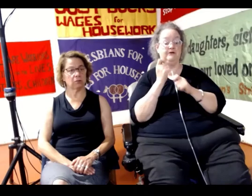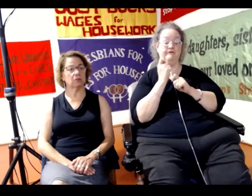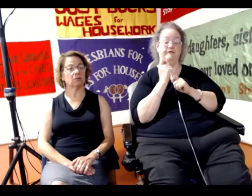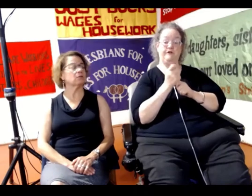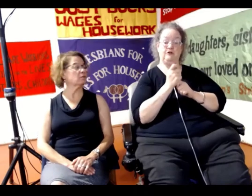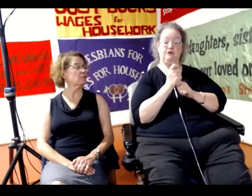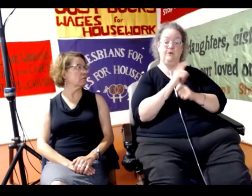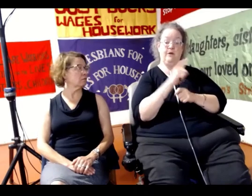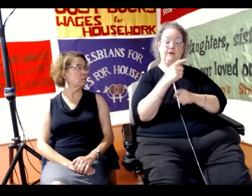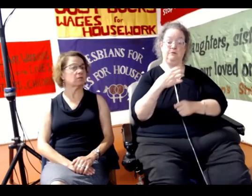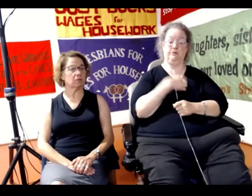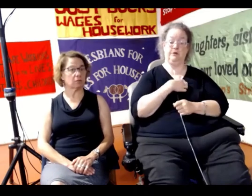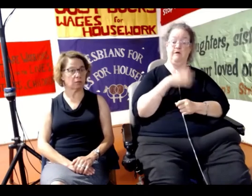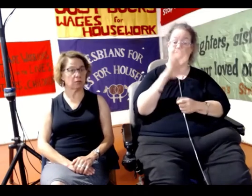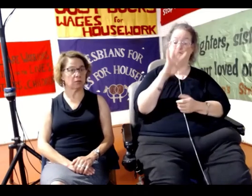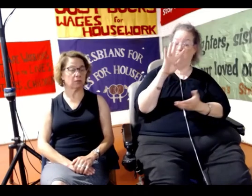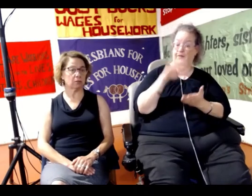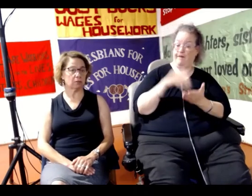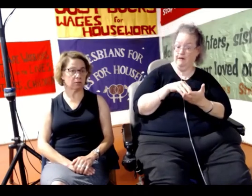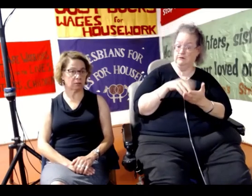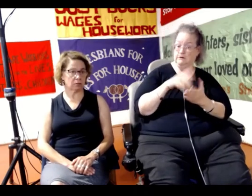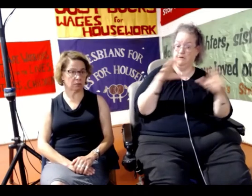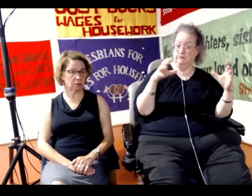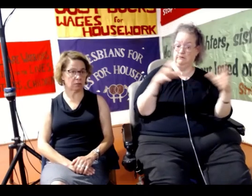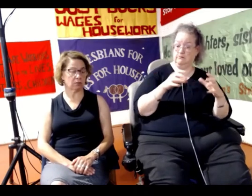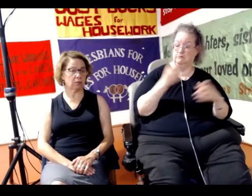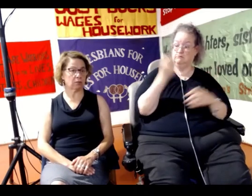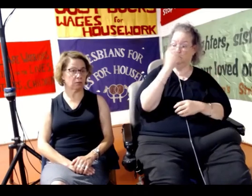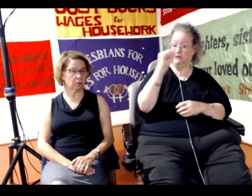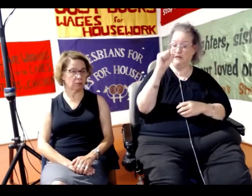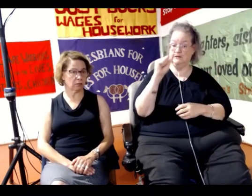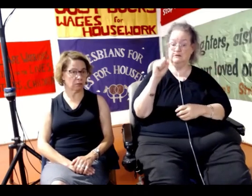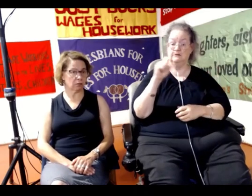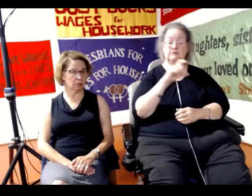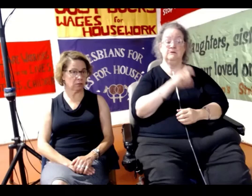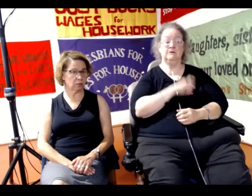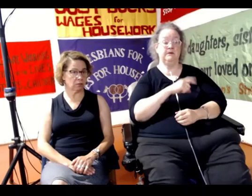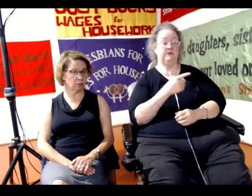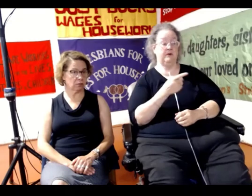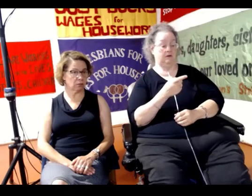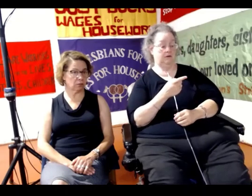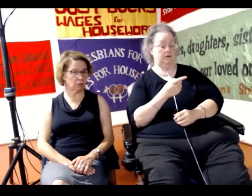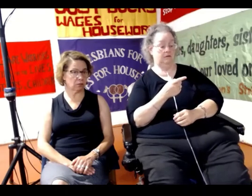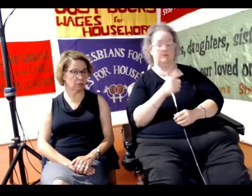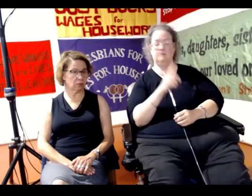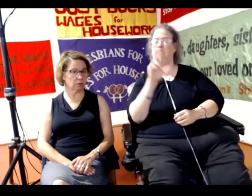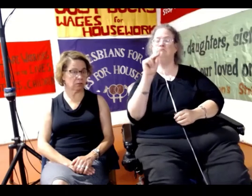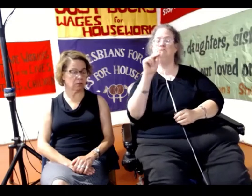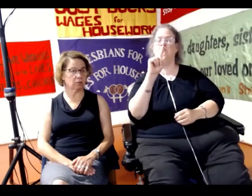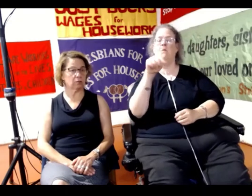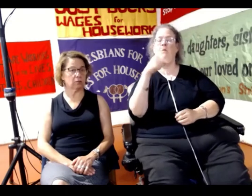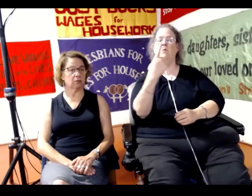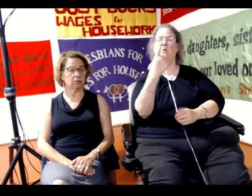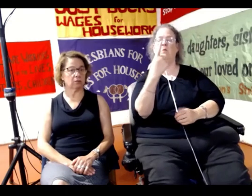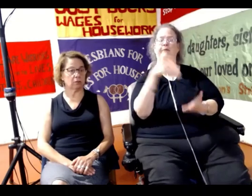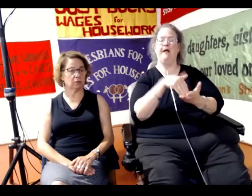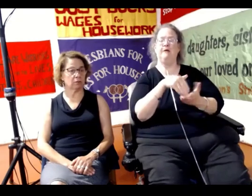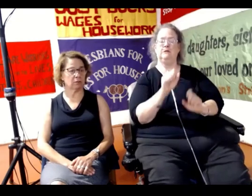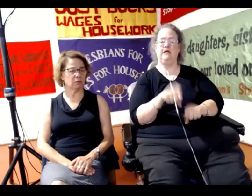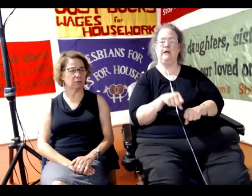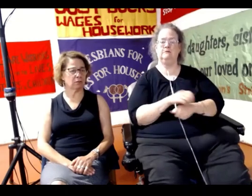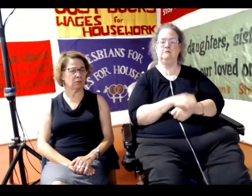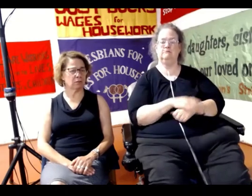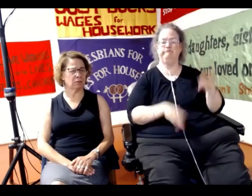for protest, 4,000 of them affected and they wanted to protest. Police told them, oh, only 1,000 people. So,